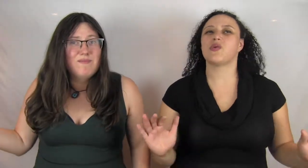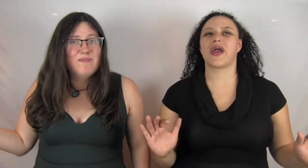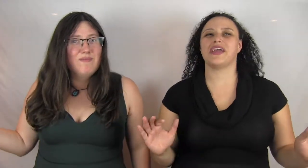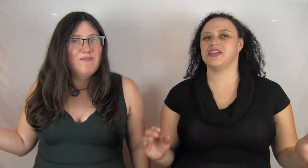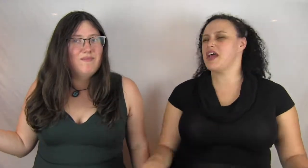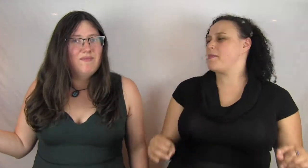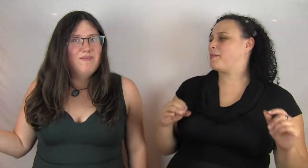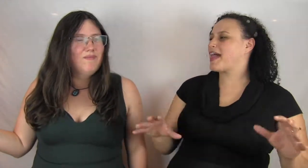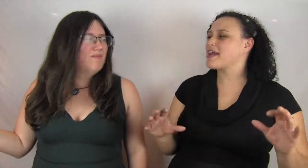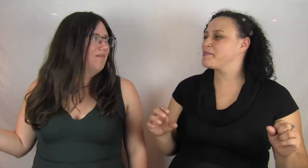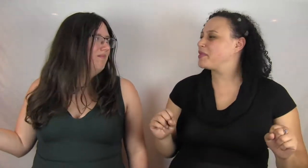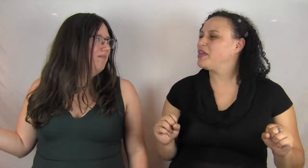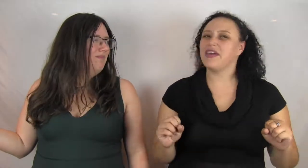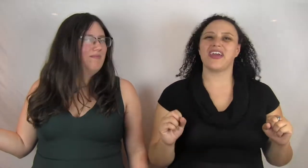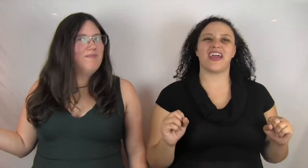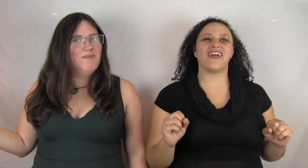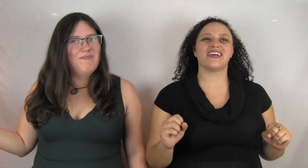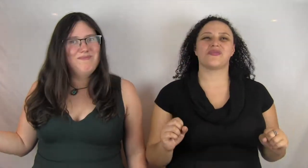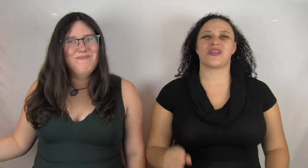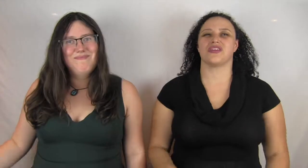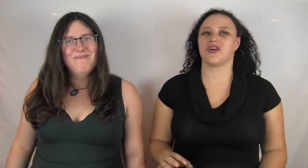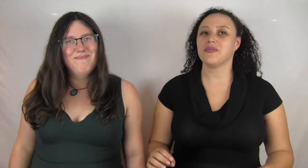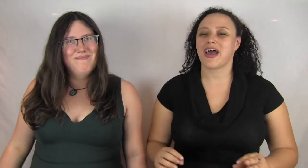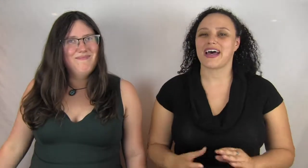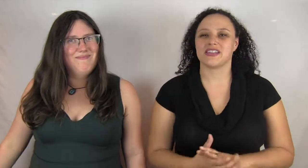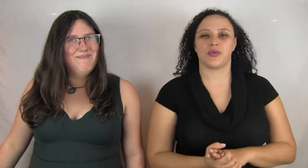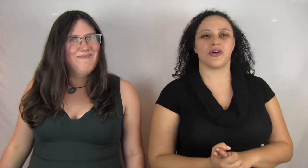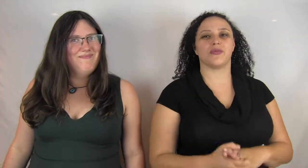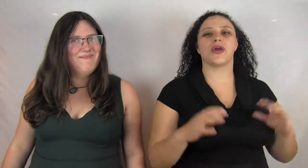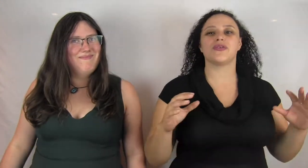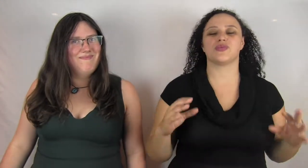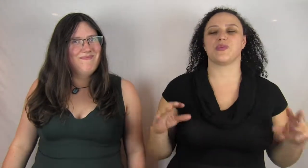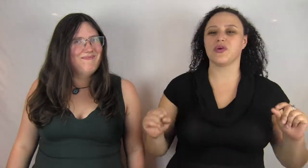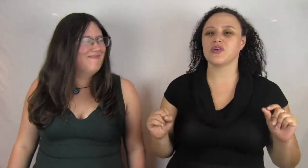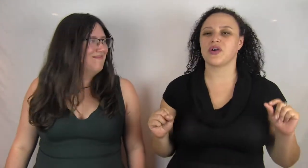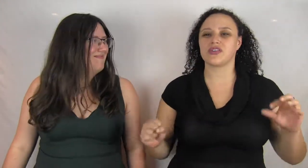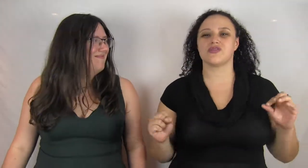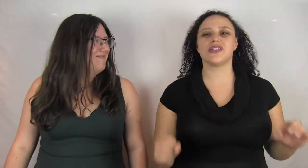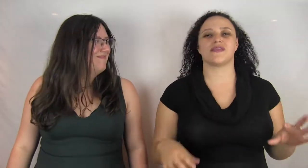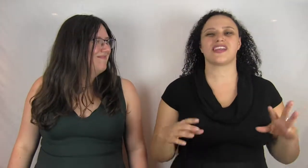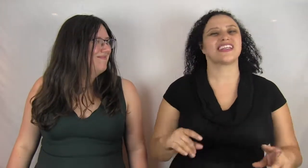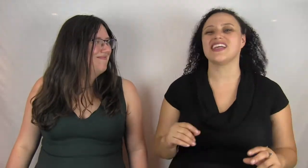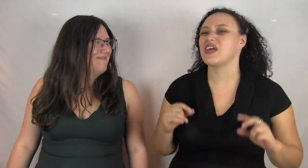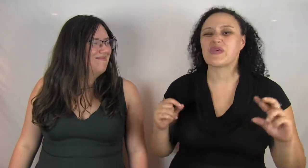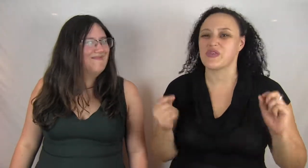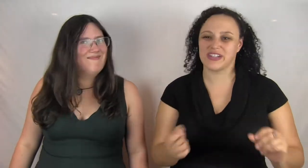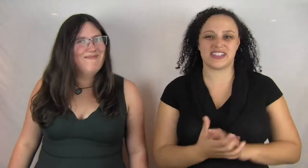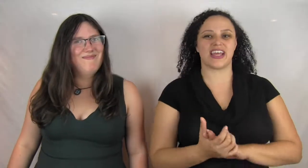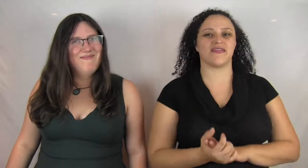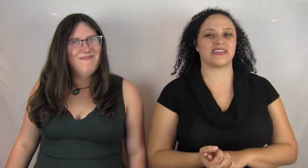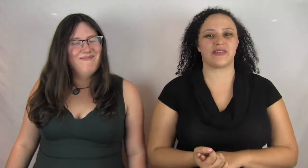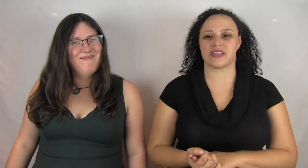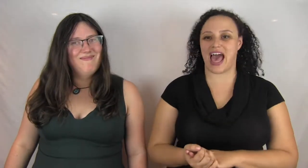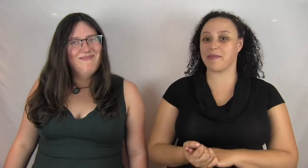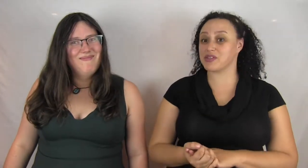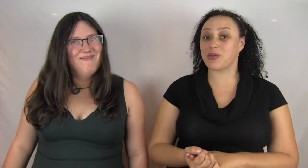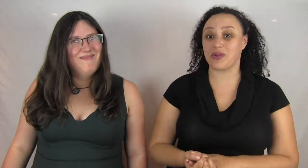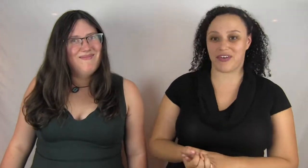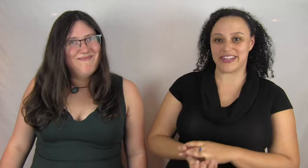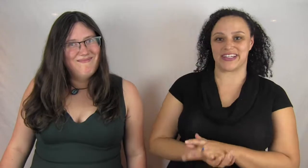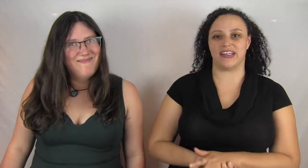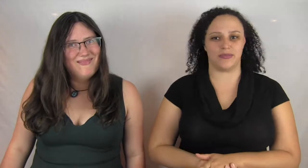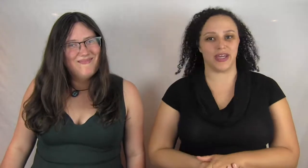Bersinda Wayne. Black billionaire heiress with a dark past where her parents were murdered on the streets of the city they were trying to save. Sounds